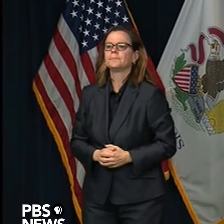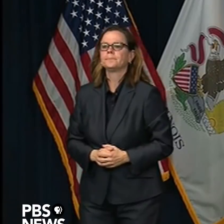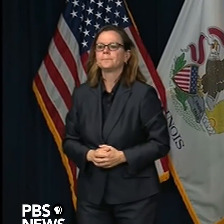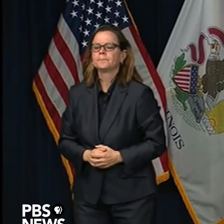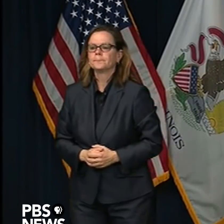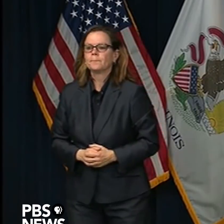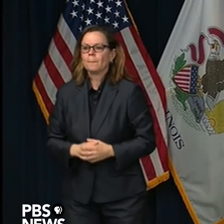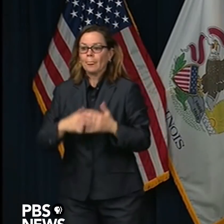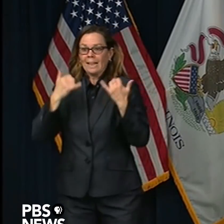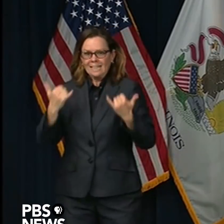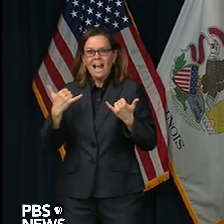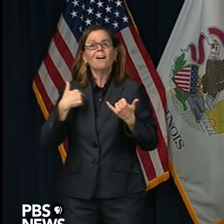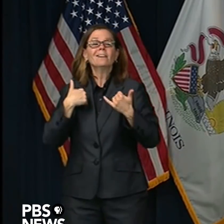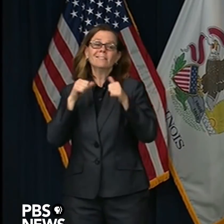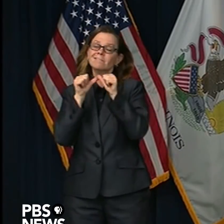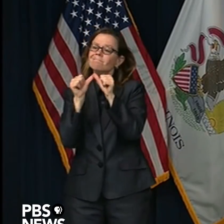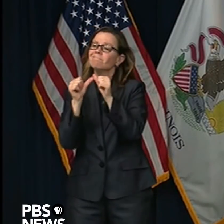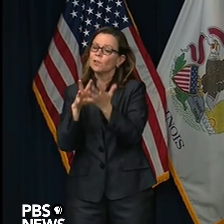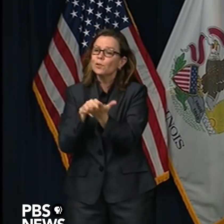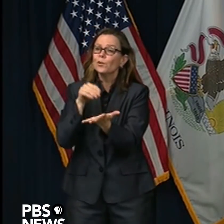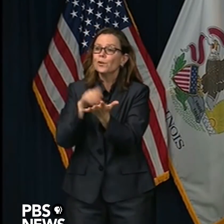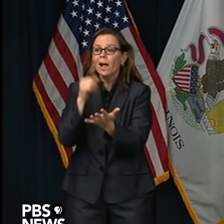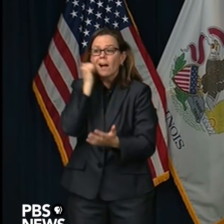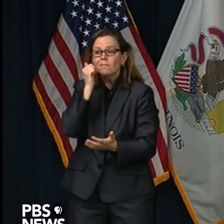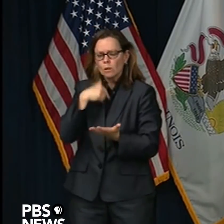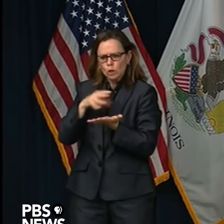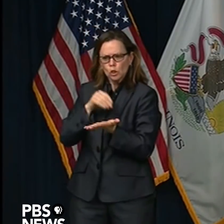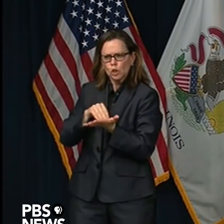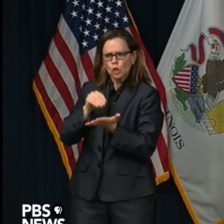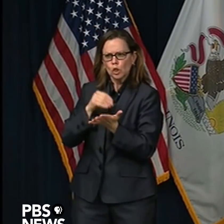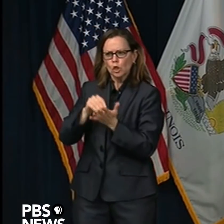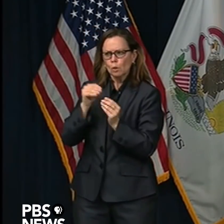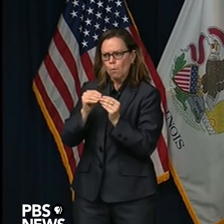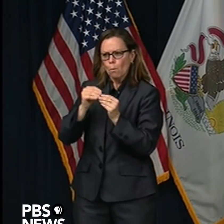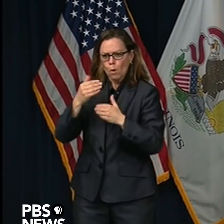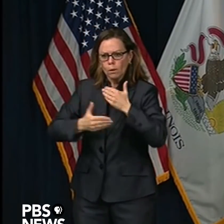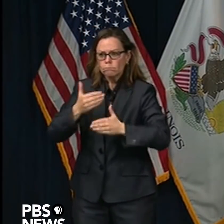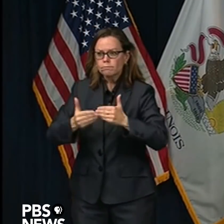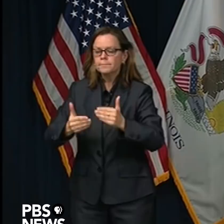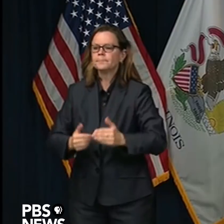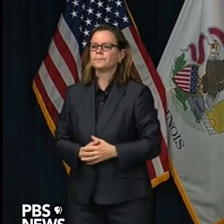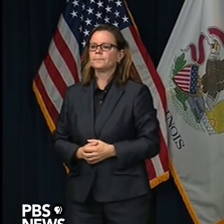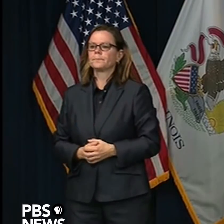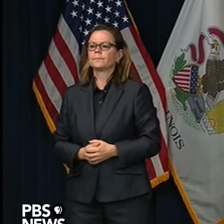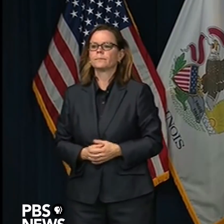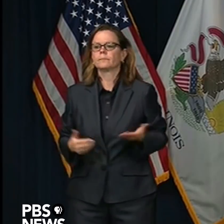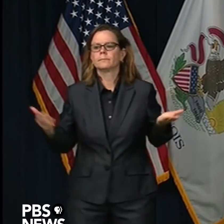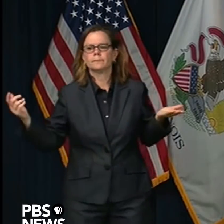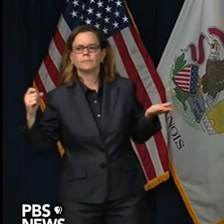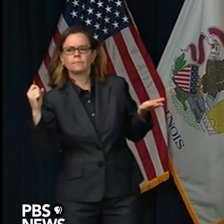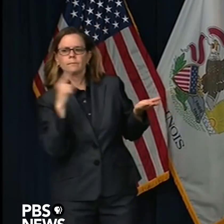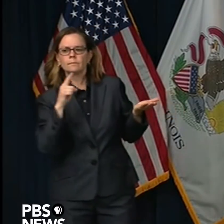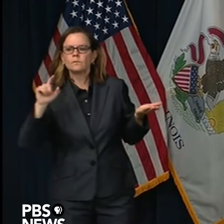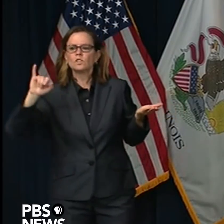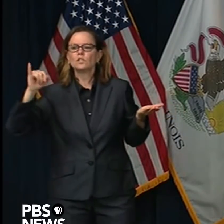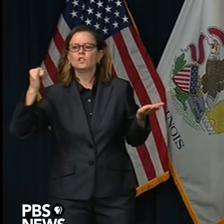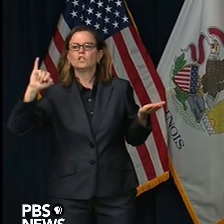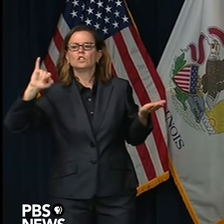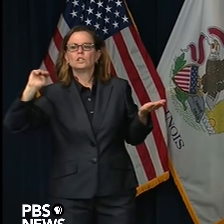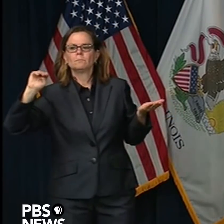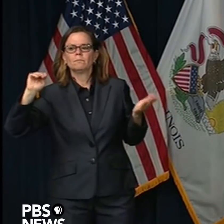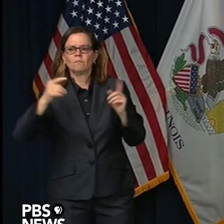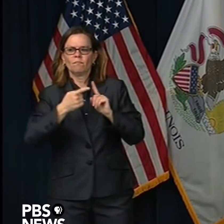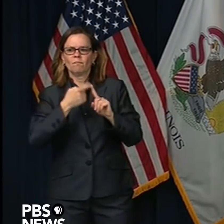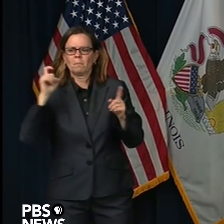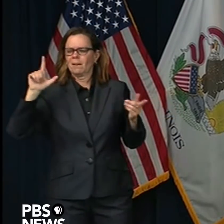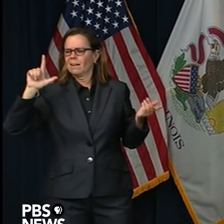go. This is from Jim Leach at WMAY. What advice would you give to organizers of big summer events, concerts, et cetera? Should they